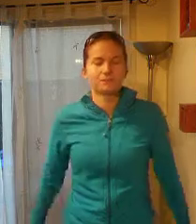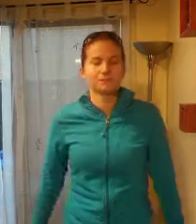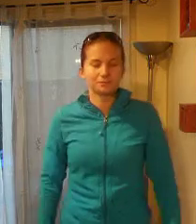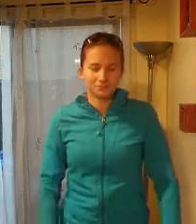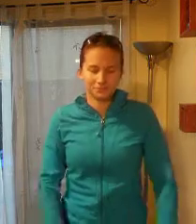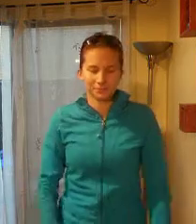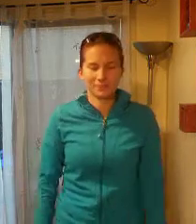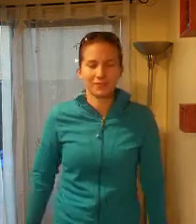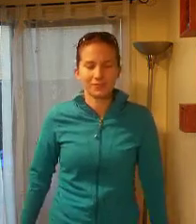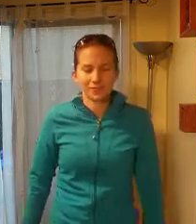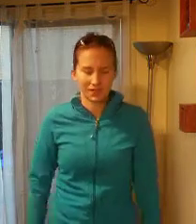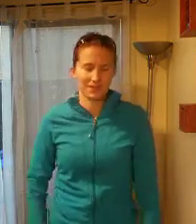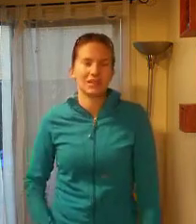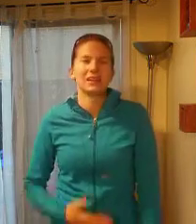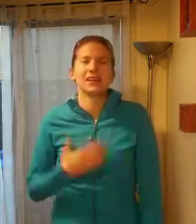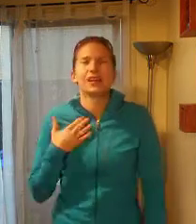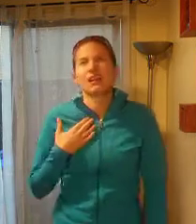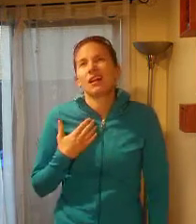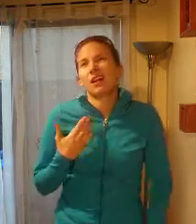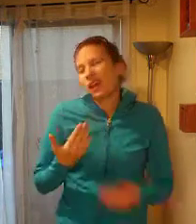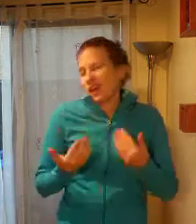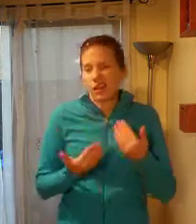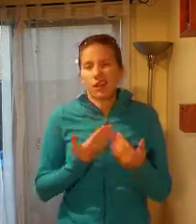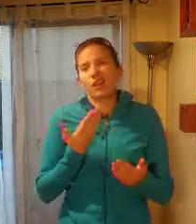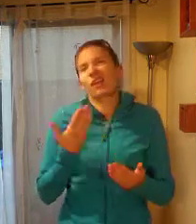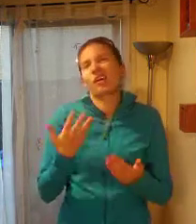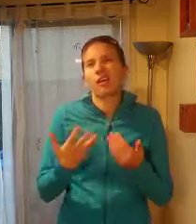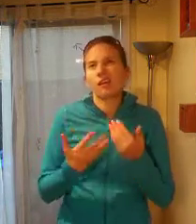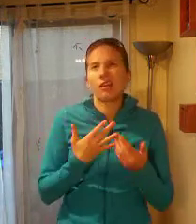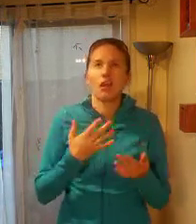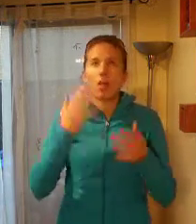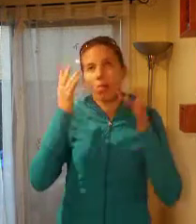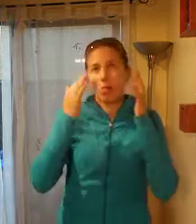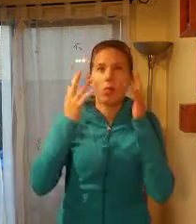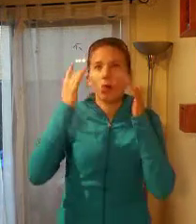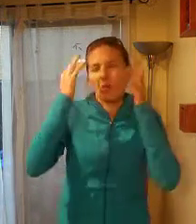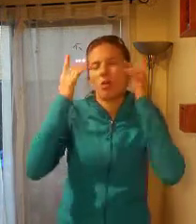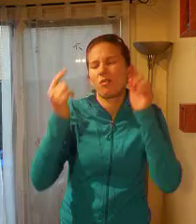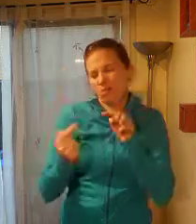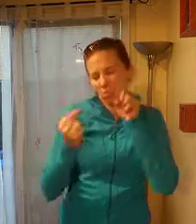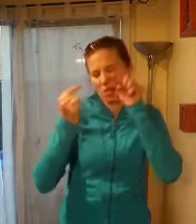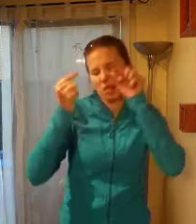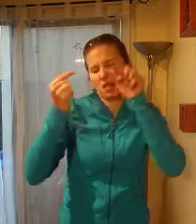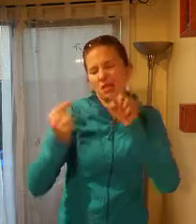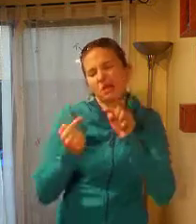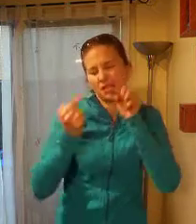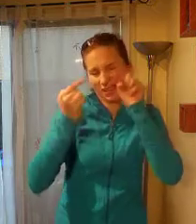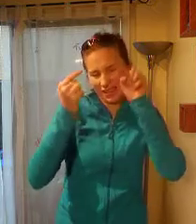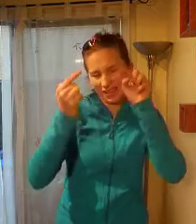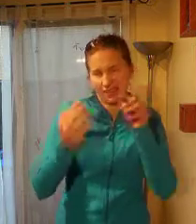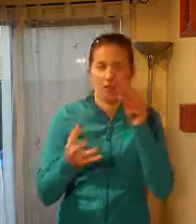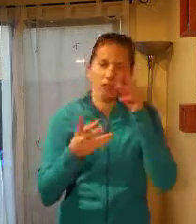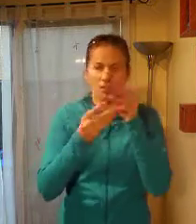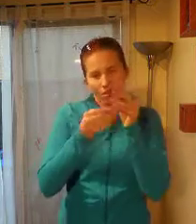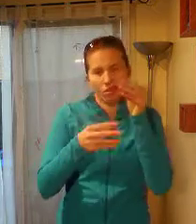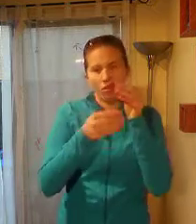It'd be easy to add up all the pains, and all the drink